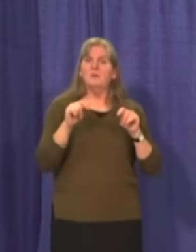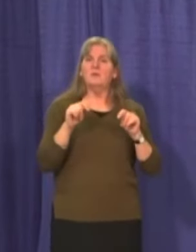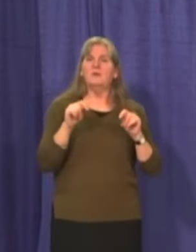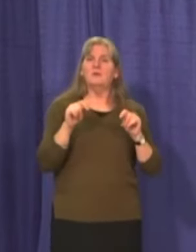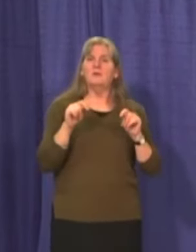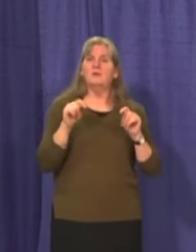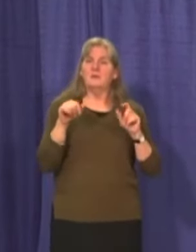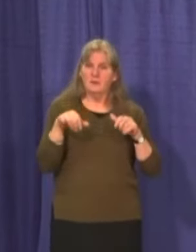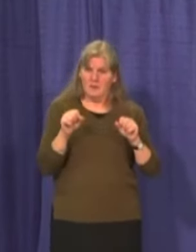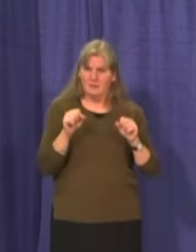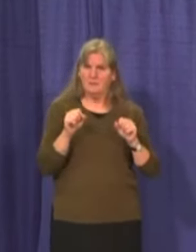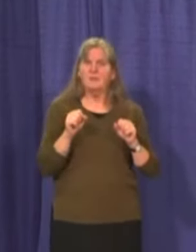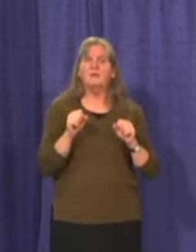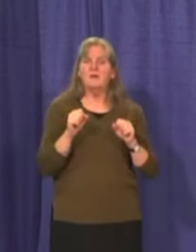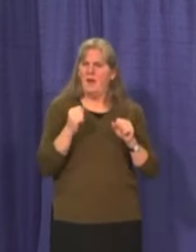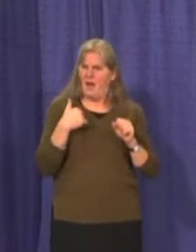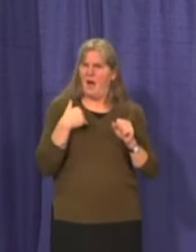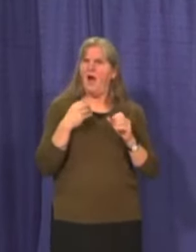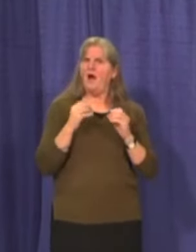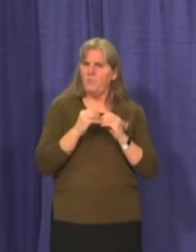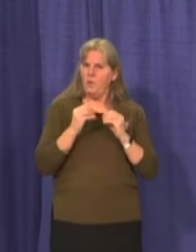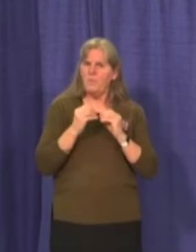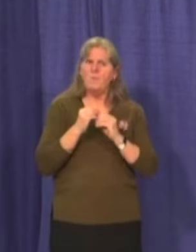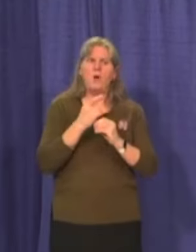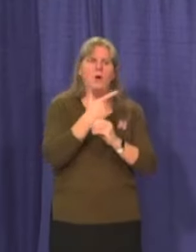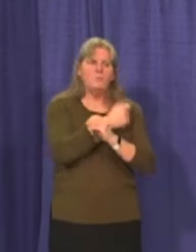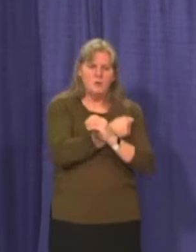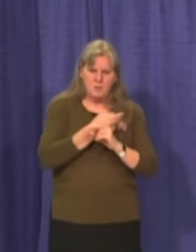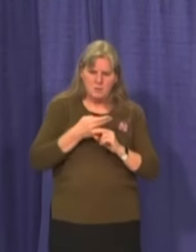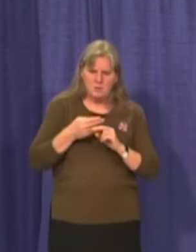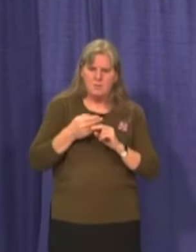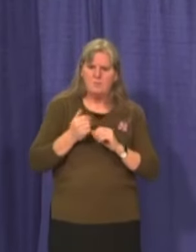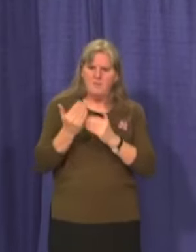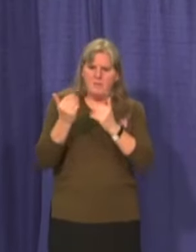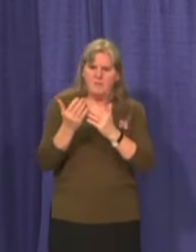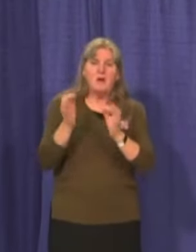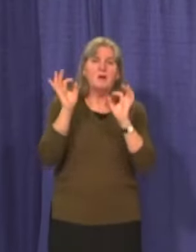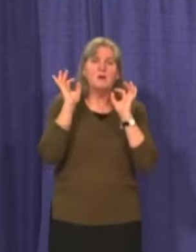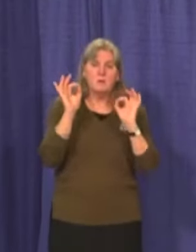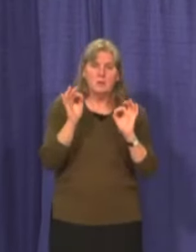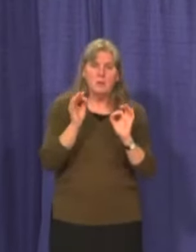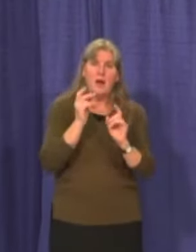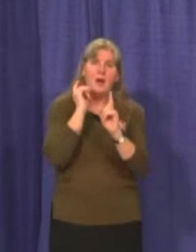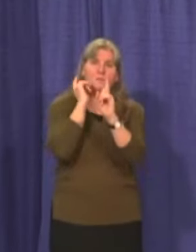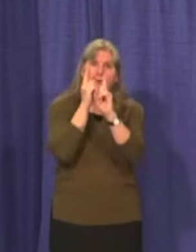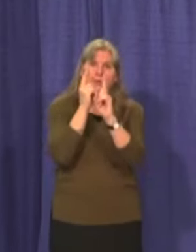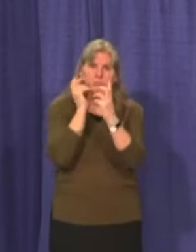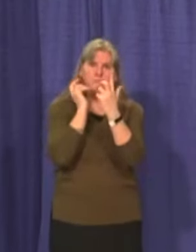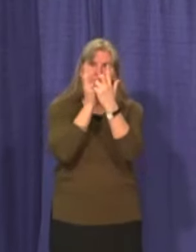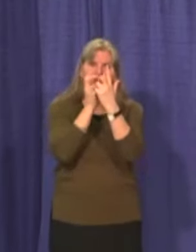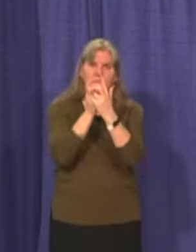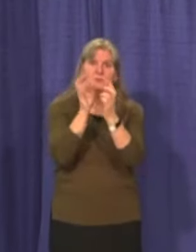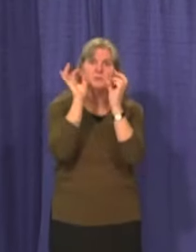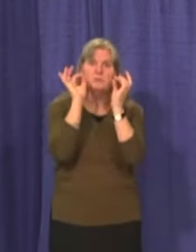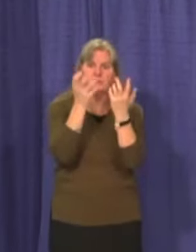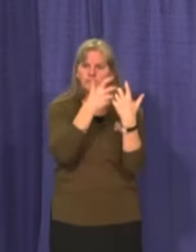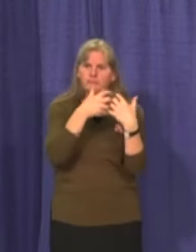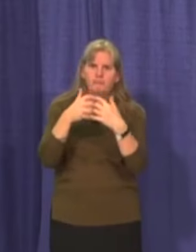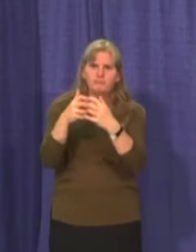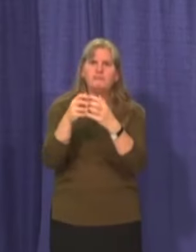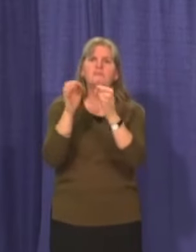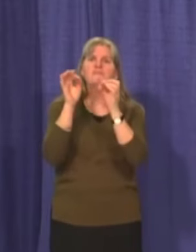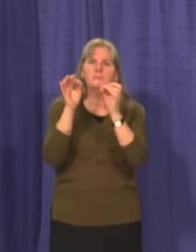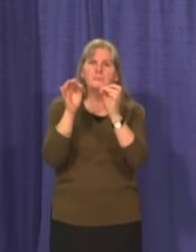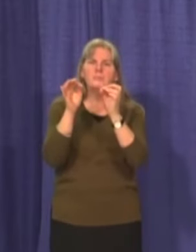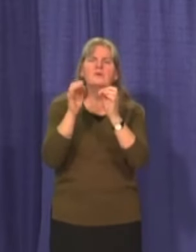again, the numbers are ramping up. We're on target. We're getting to where we need to be, um, and, uh, doing this in a, in a methodical